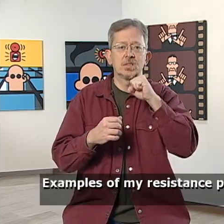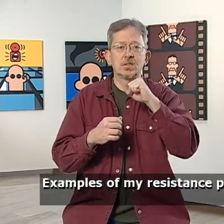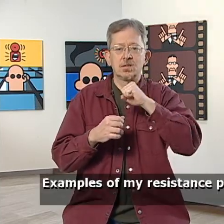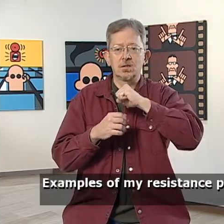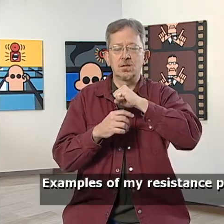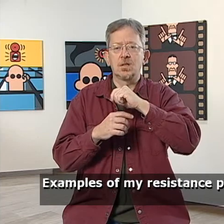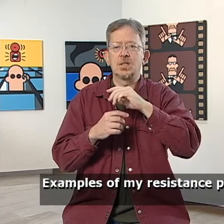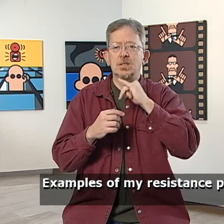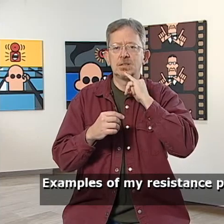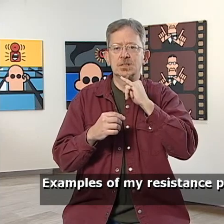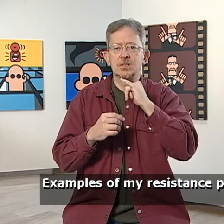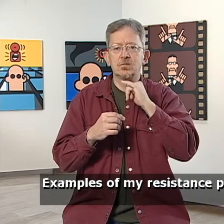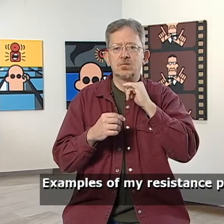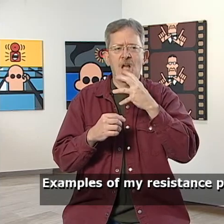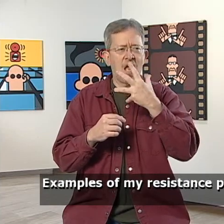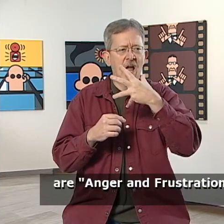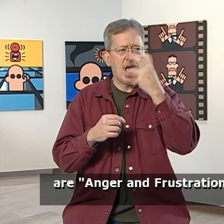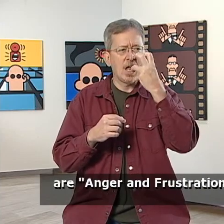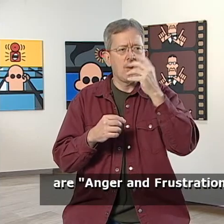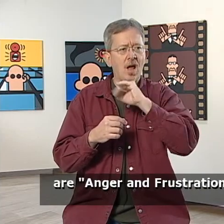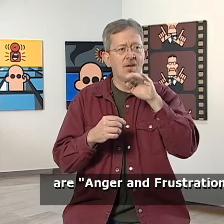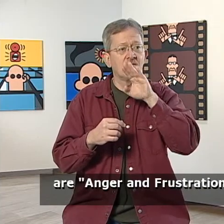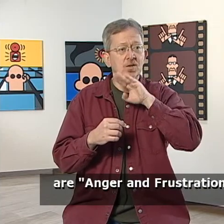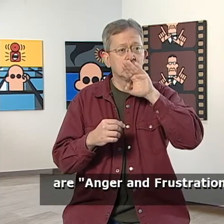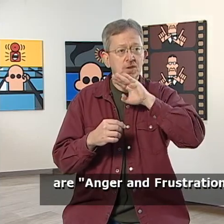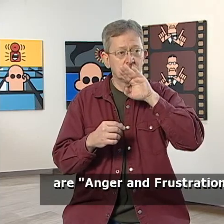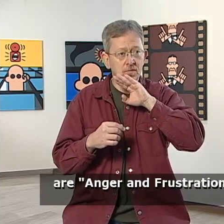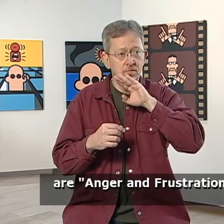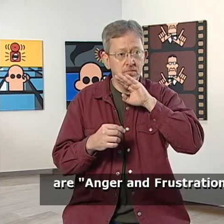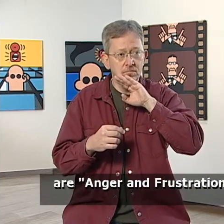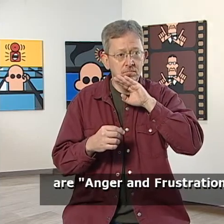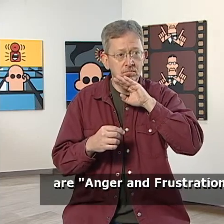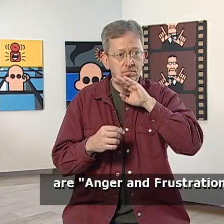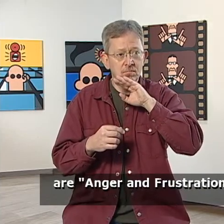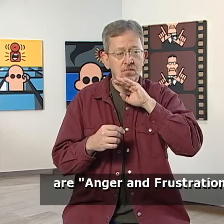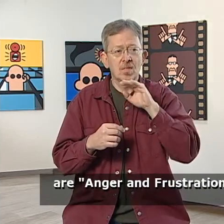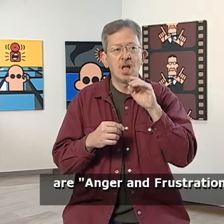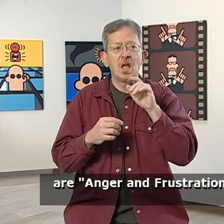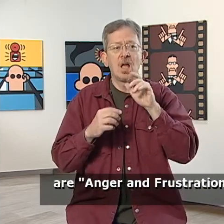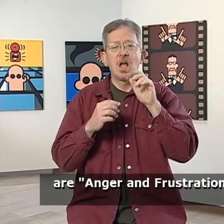Examples of my resistance pieces are anger and frustration